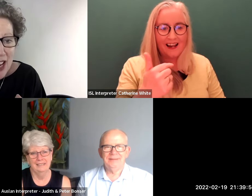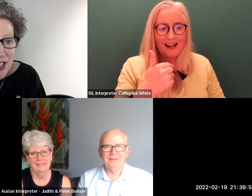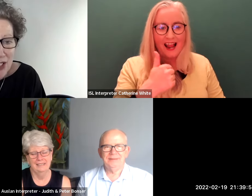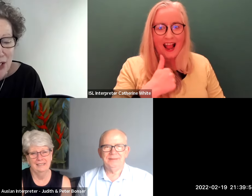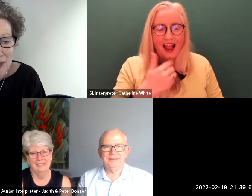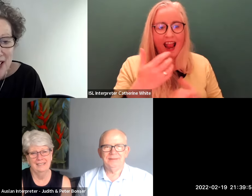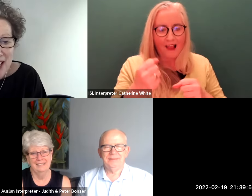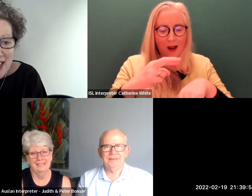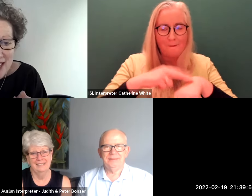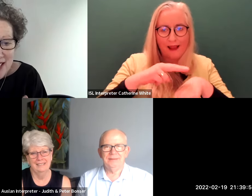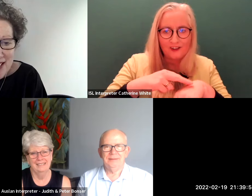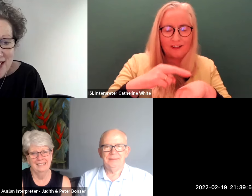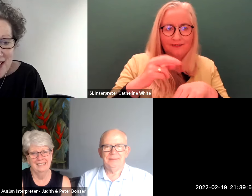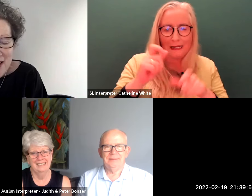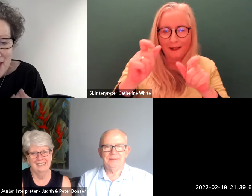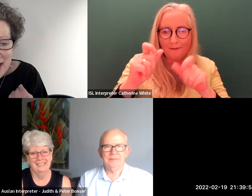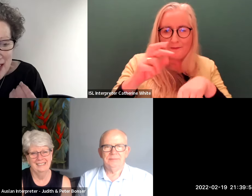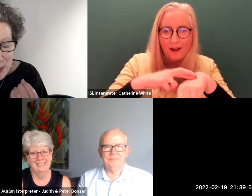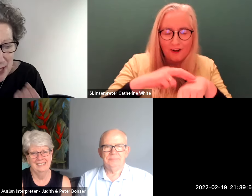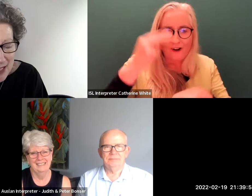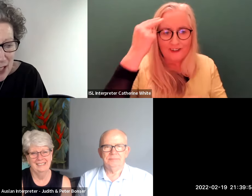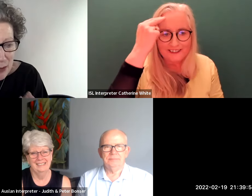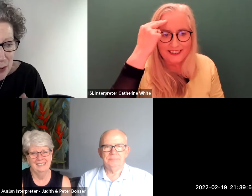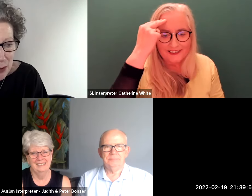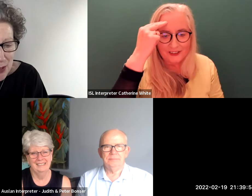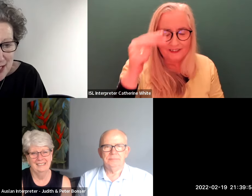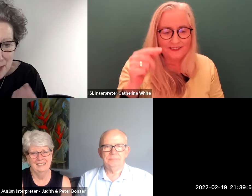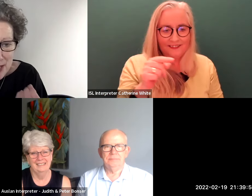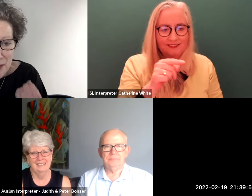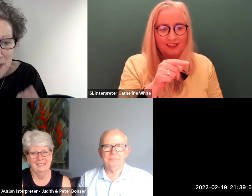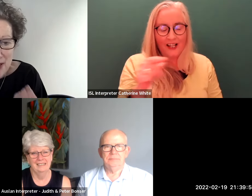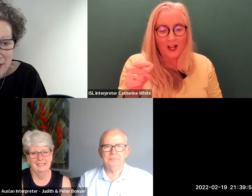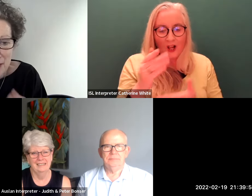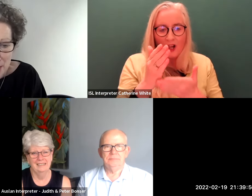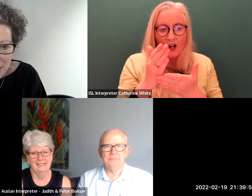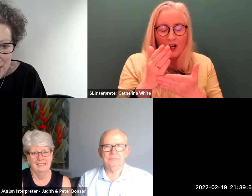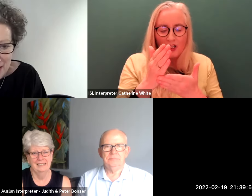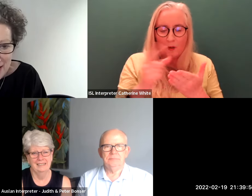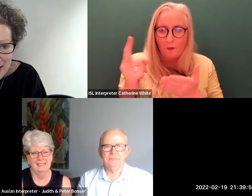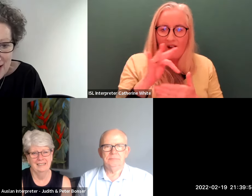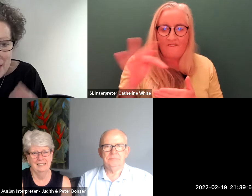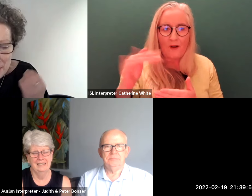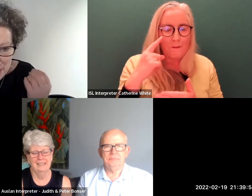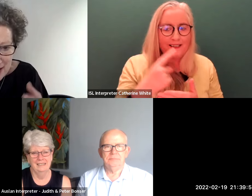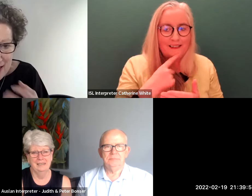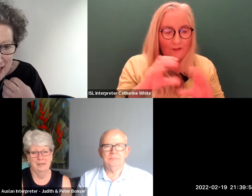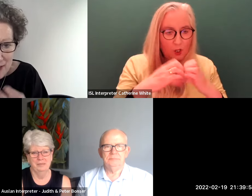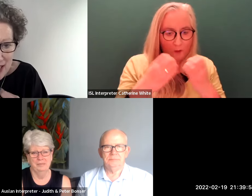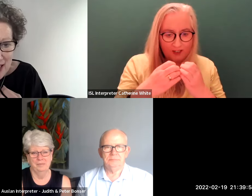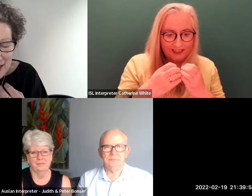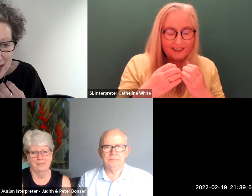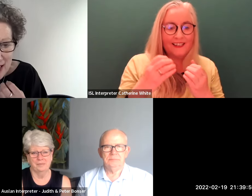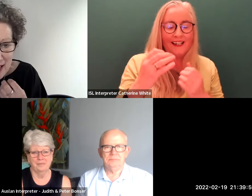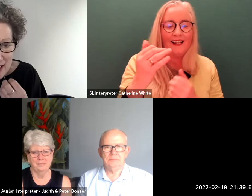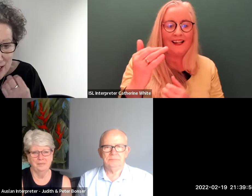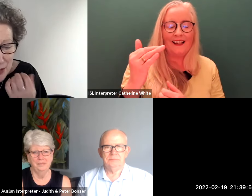appreciation of is the ability for somebody from the deaf community particularly if